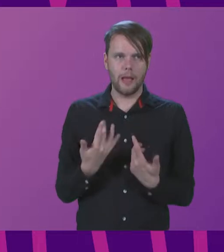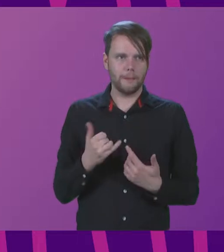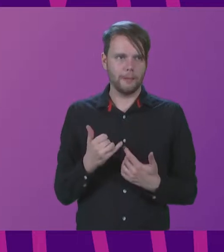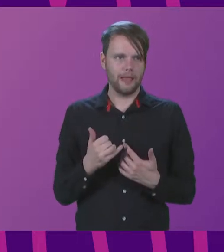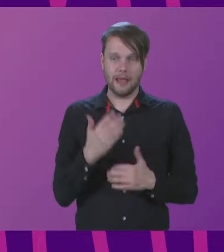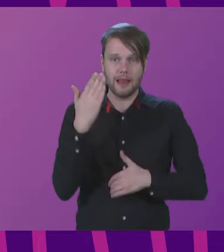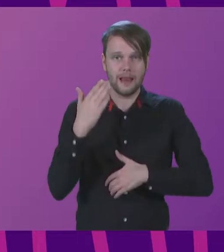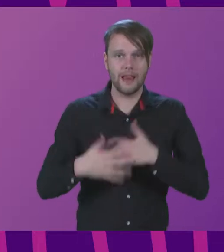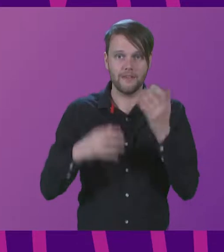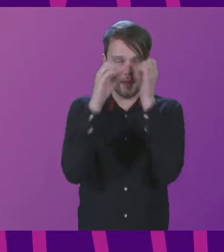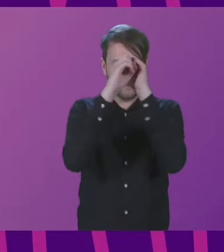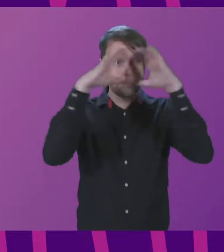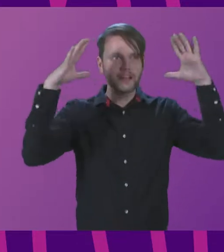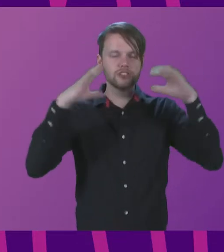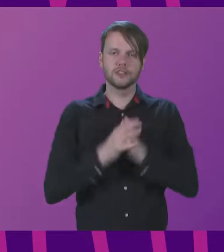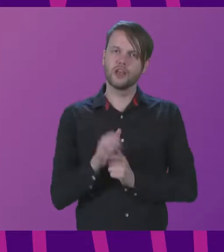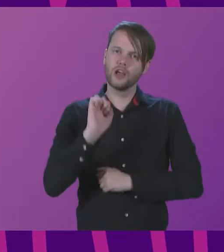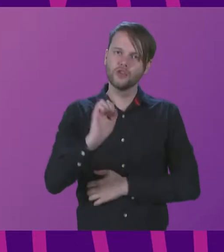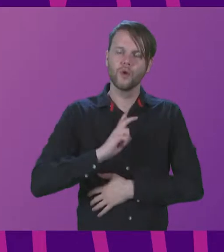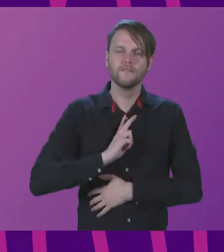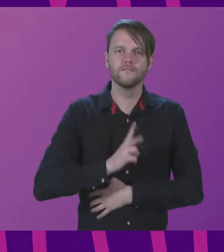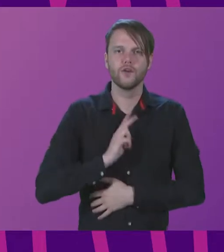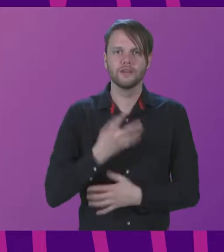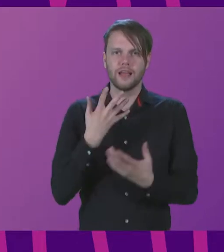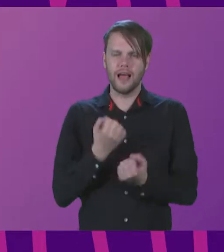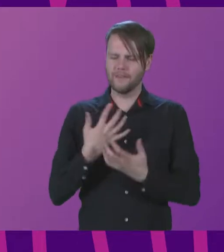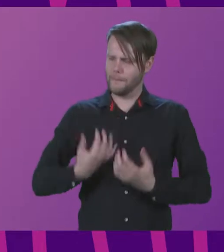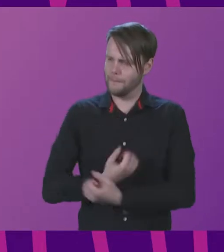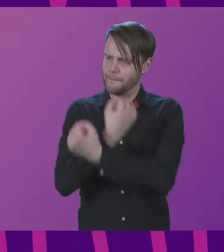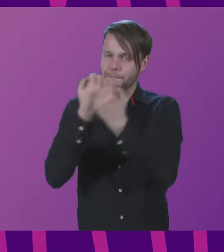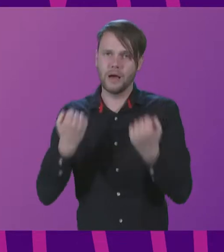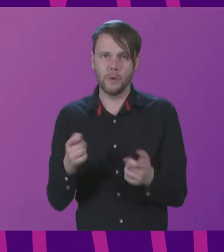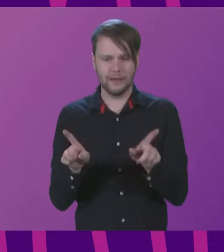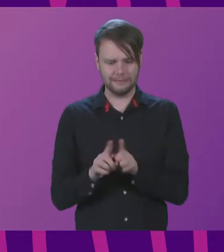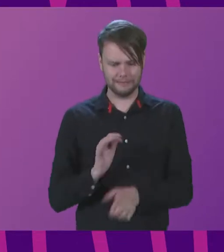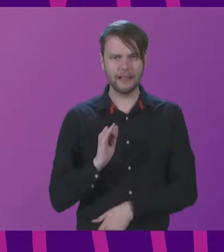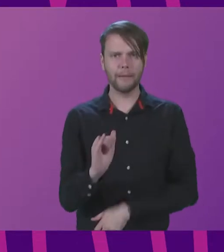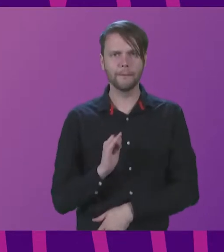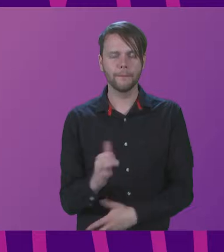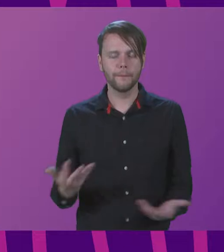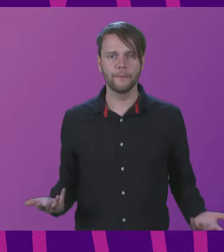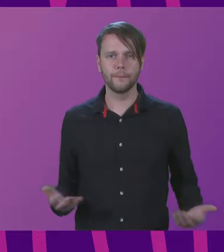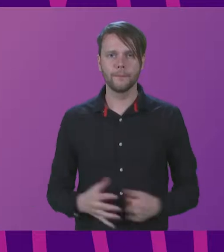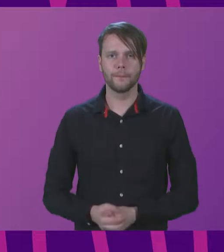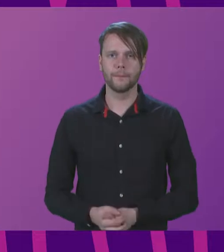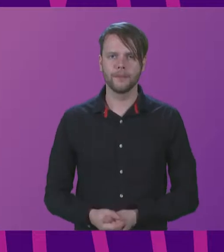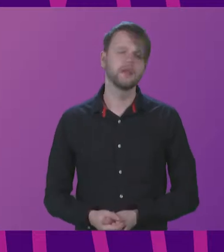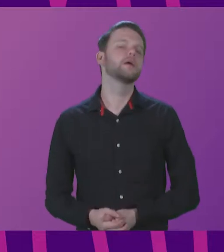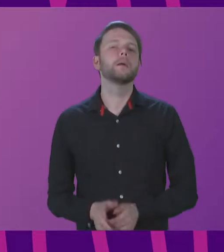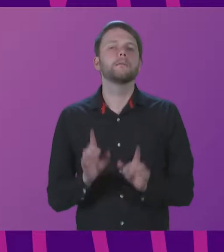never imagine. Your voice has just as much power as mine. Yet,